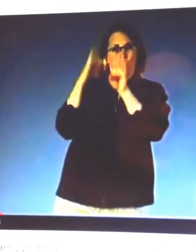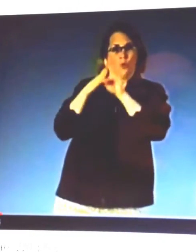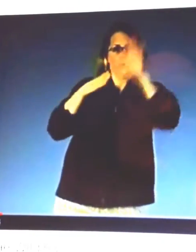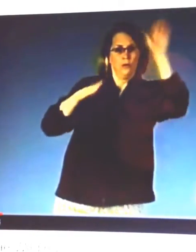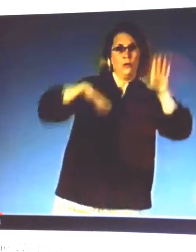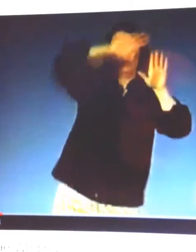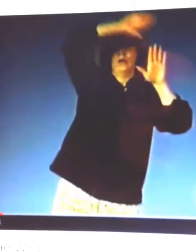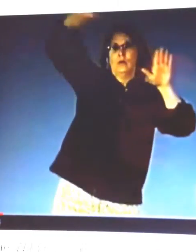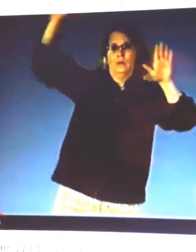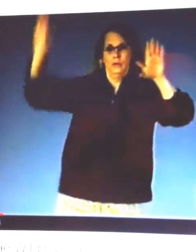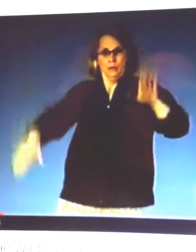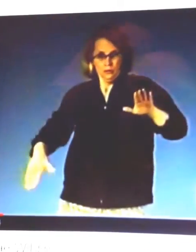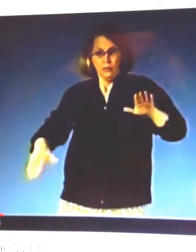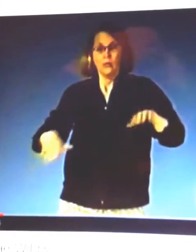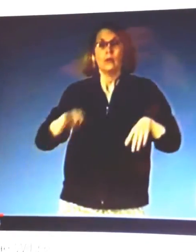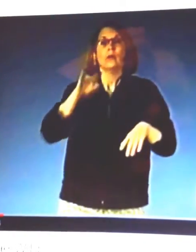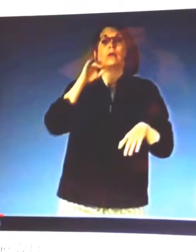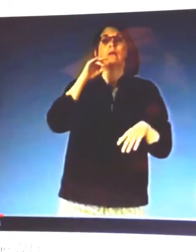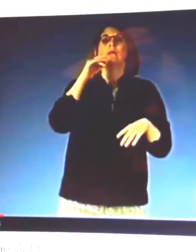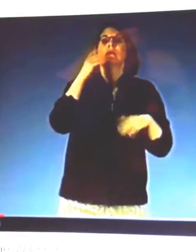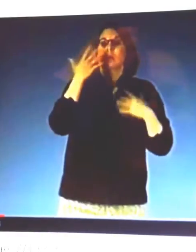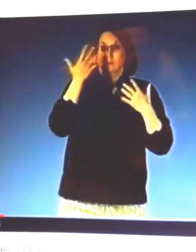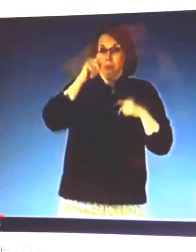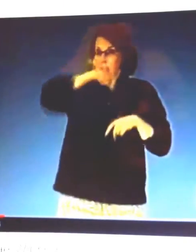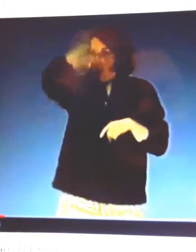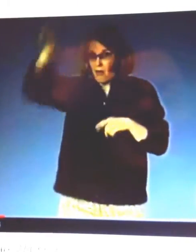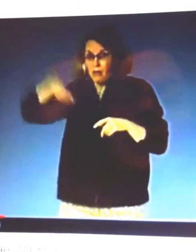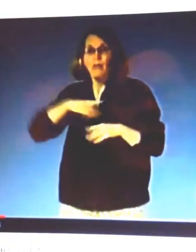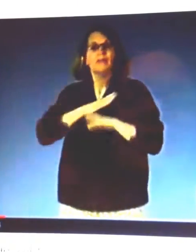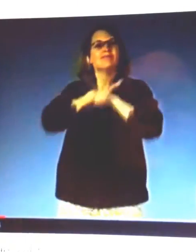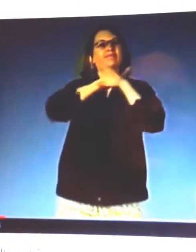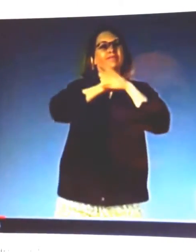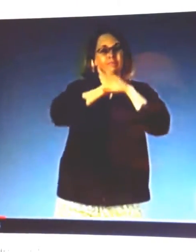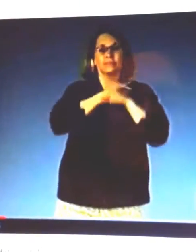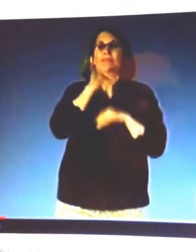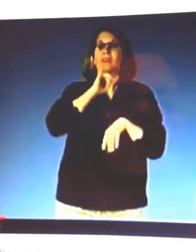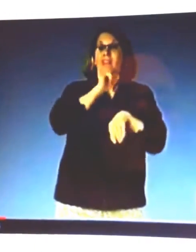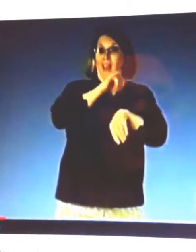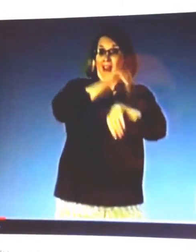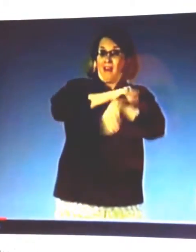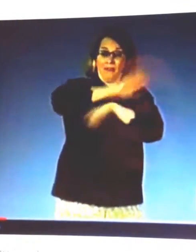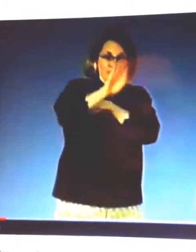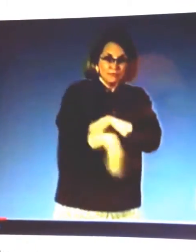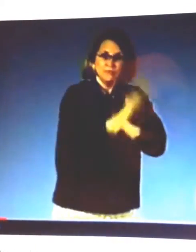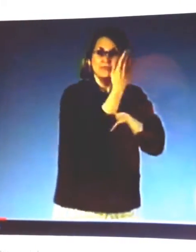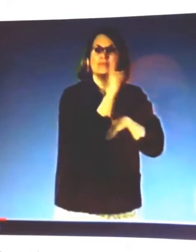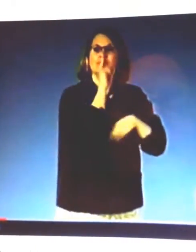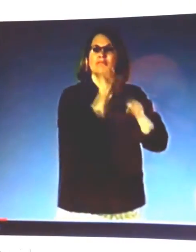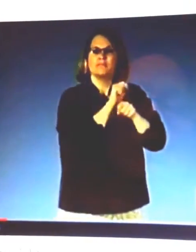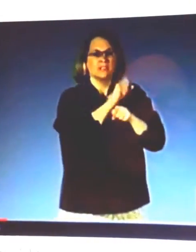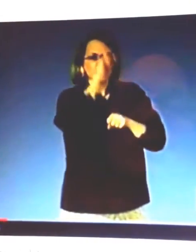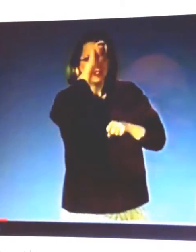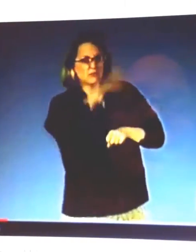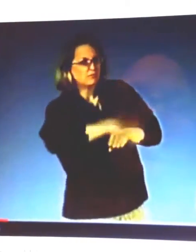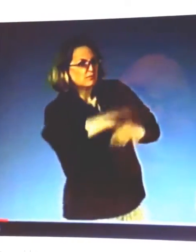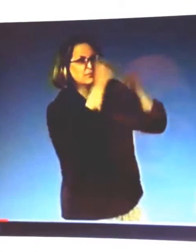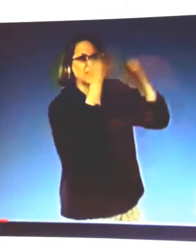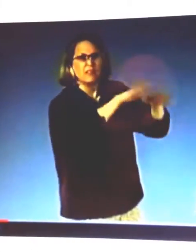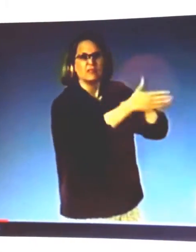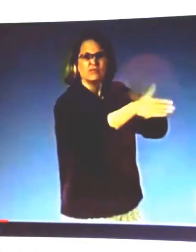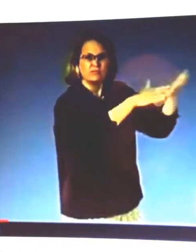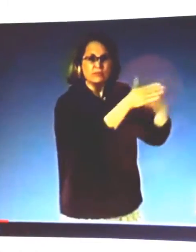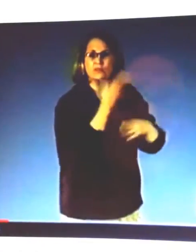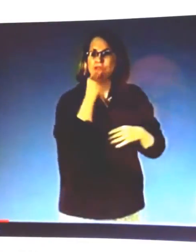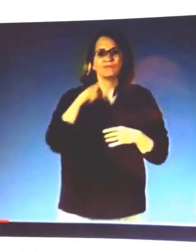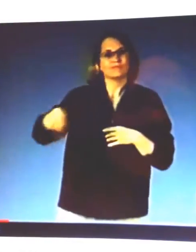The only thing that they would need to do would be to slay a lamb and take the blood of the lamb and put it along their door. As they put it around their